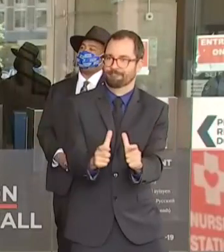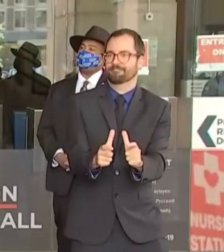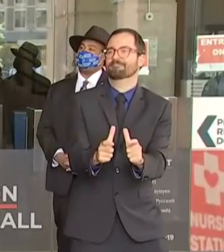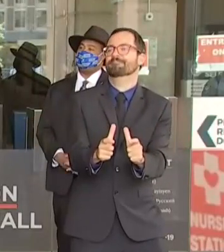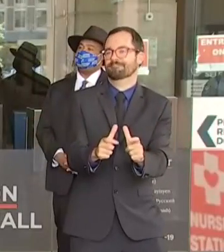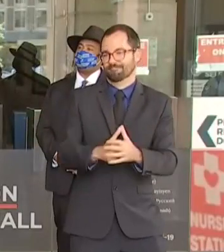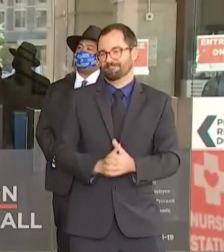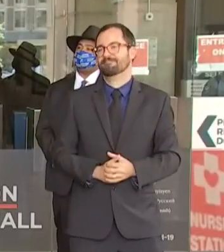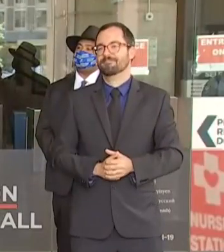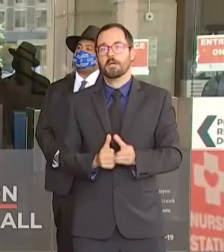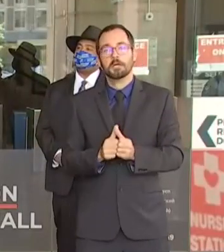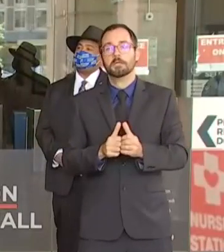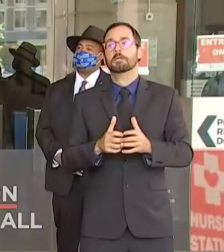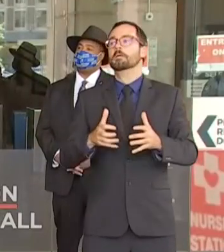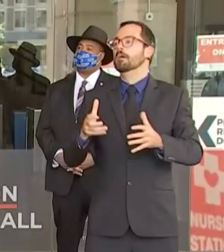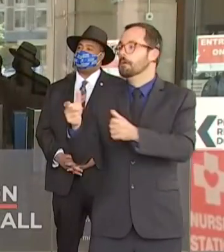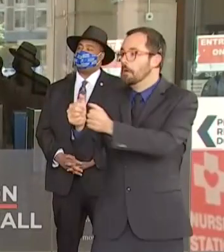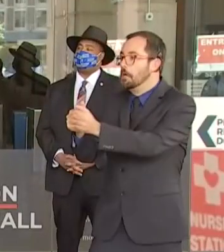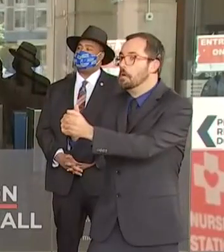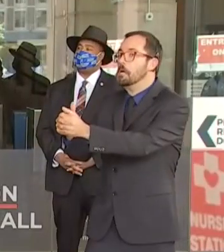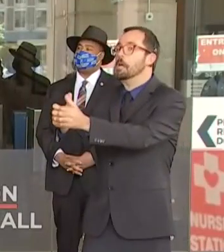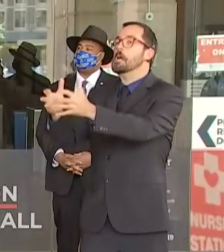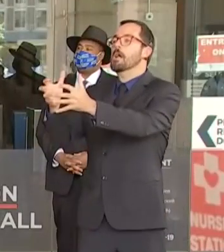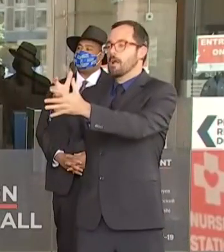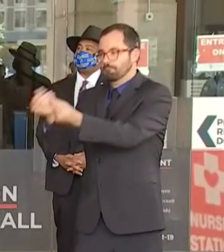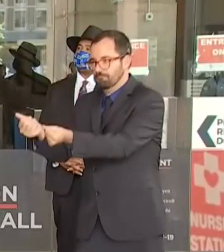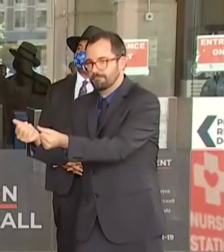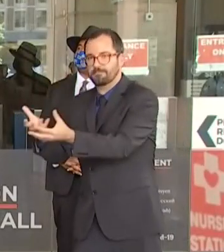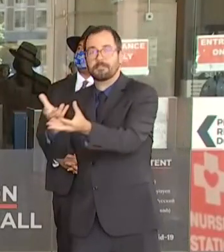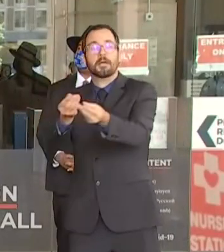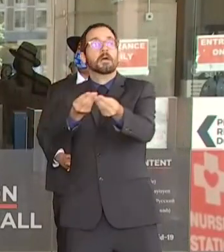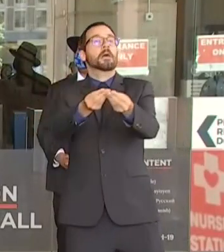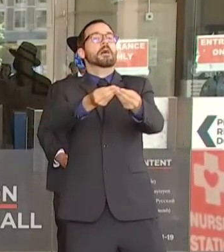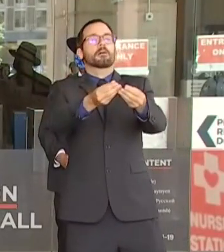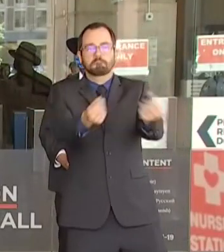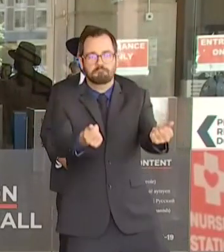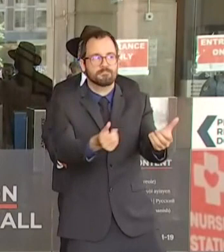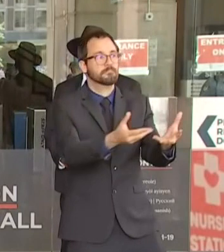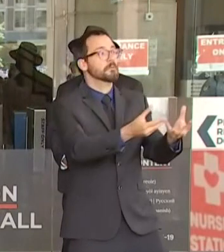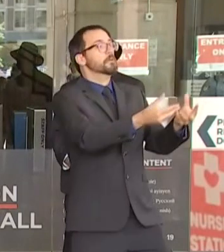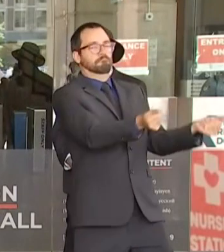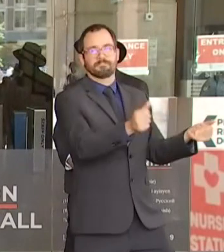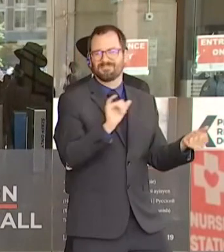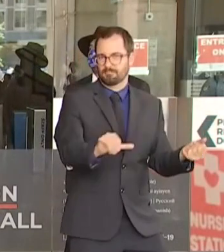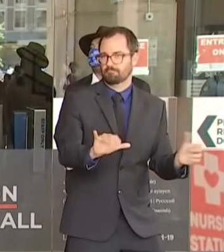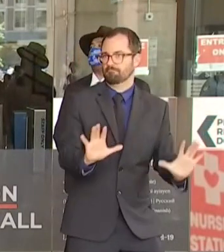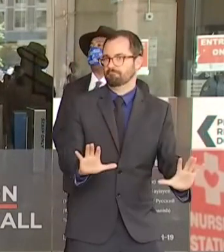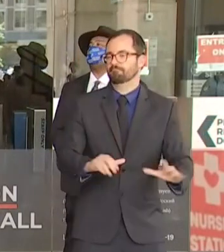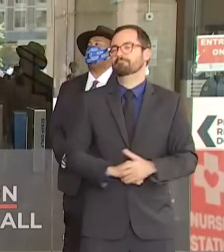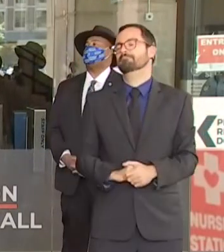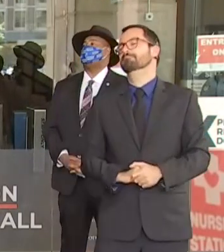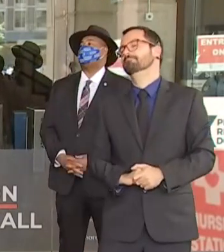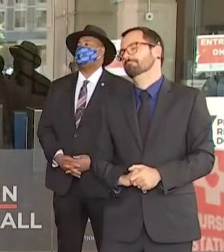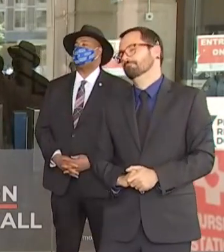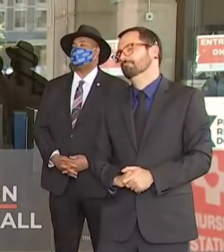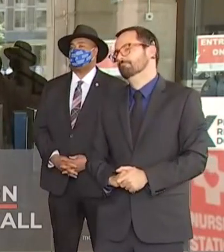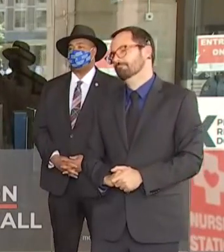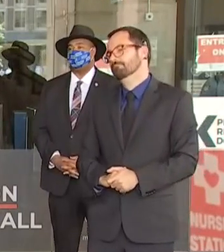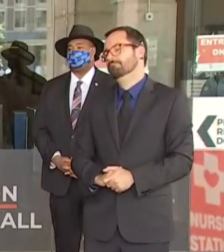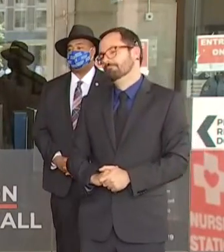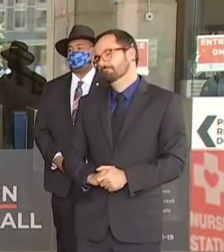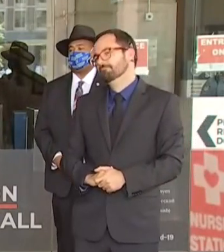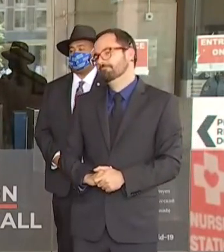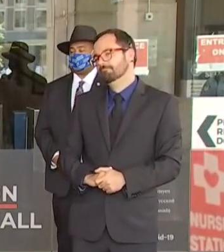Today I want to share a couple of new steps that we're taking right now and in recent weeks. We are seeing higher than average